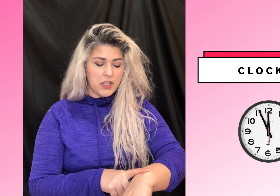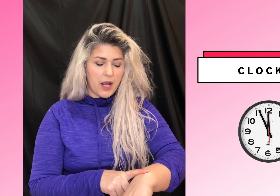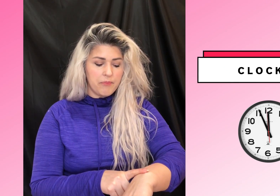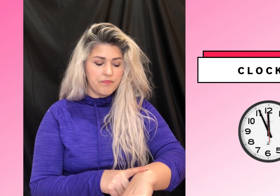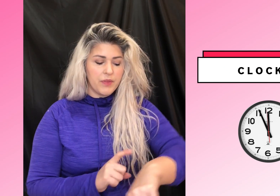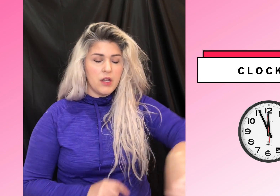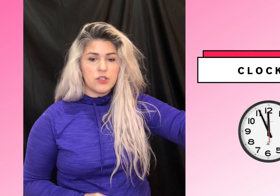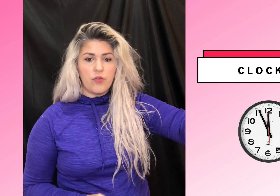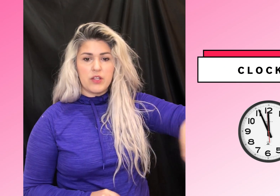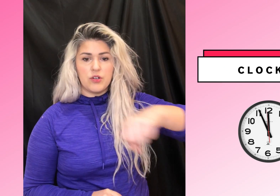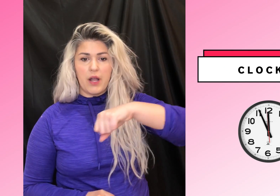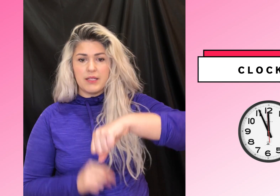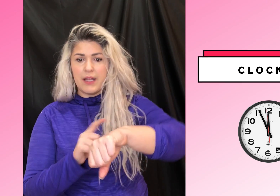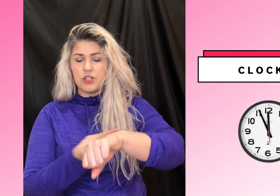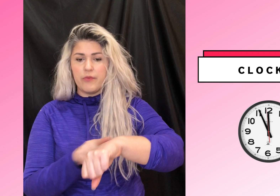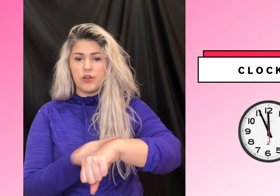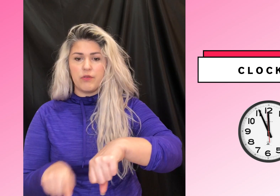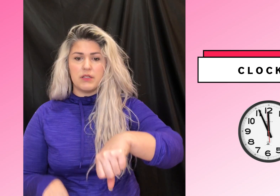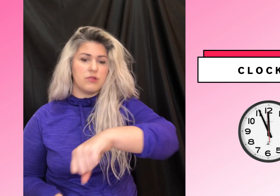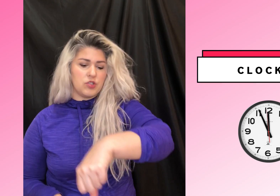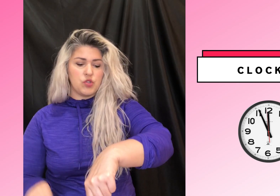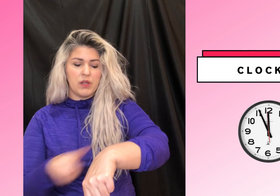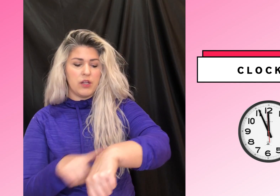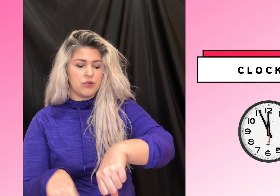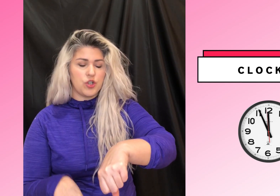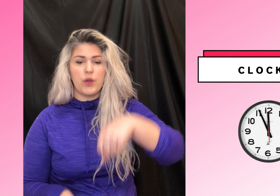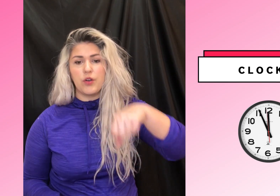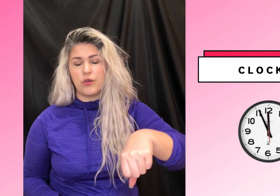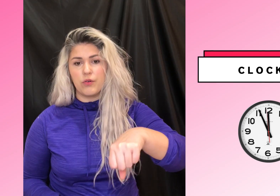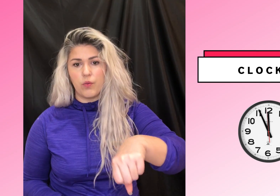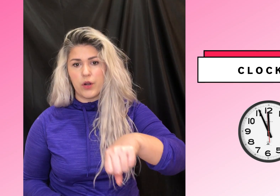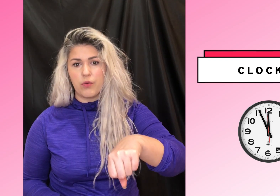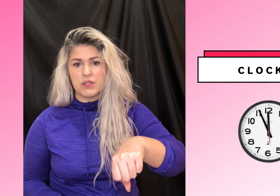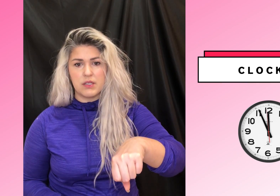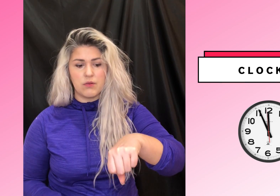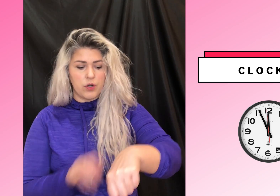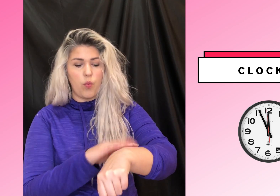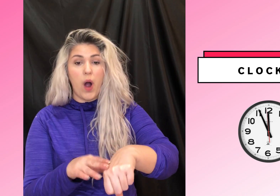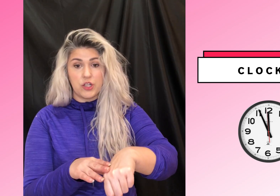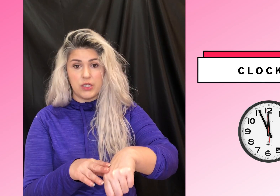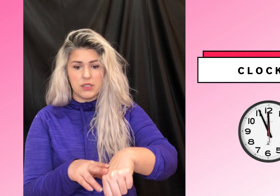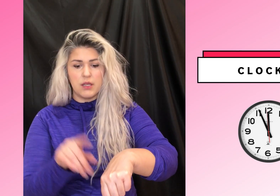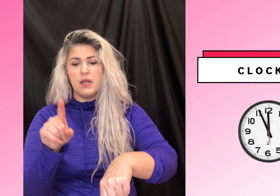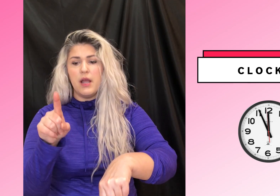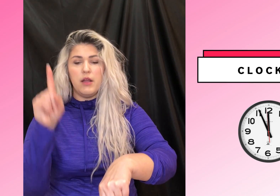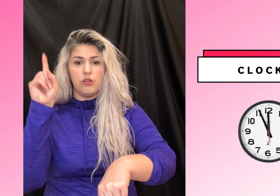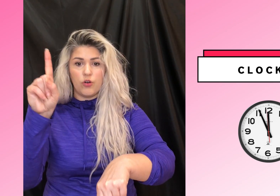time. So that's your S handshape for your wrist. It's just really, you're showing your, where your wrist is, where your watch is and your